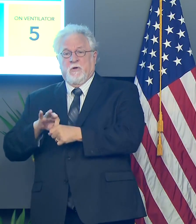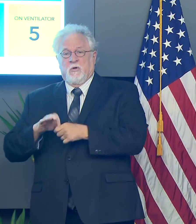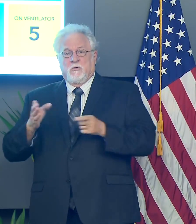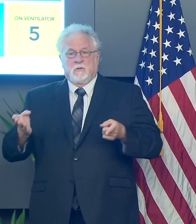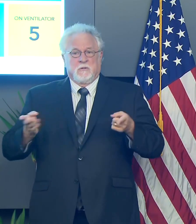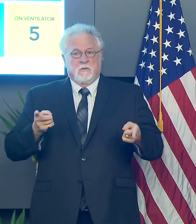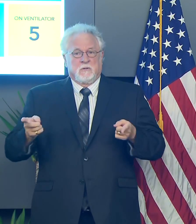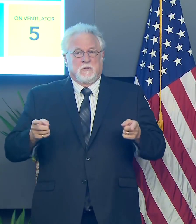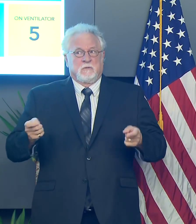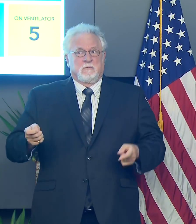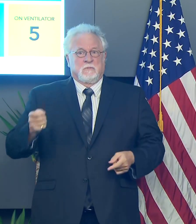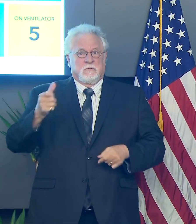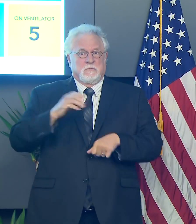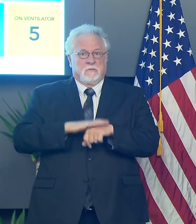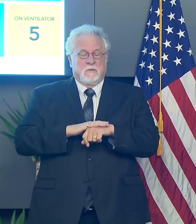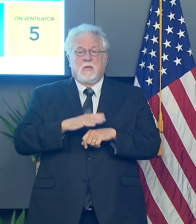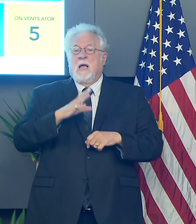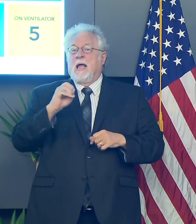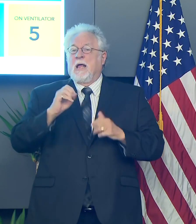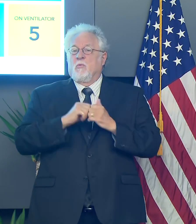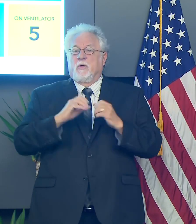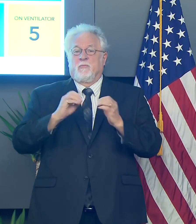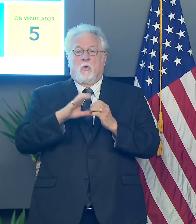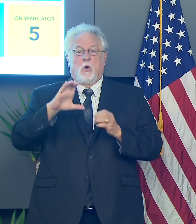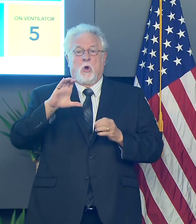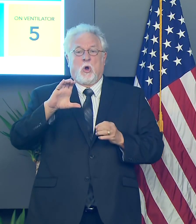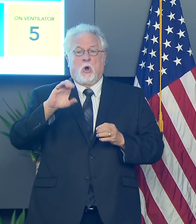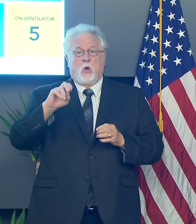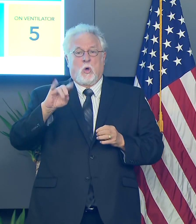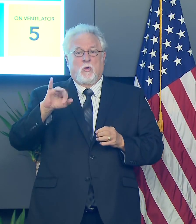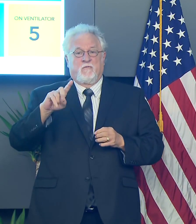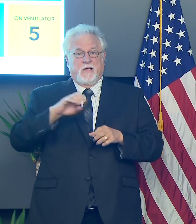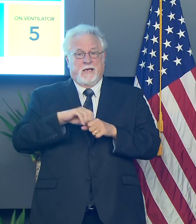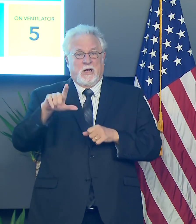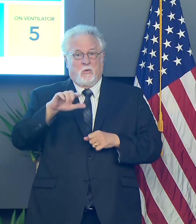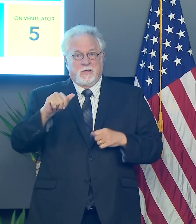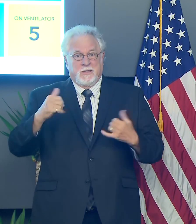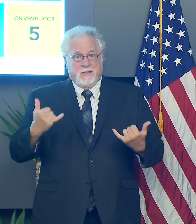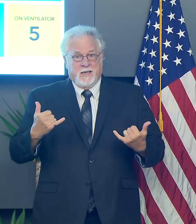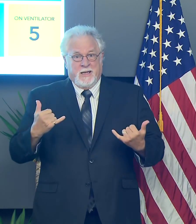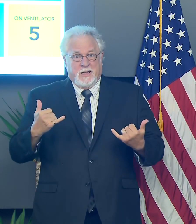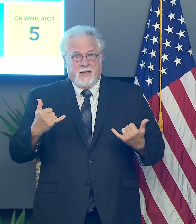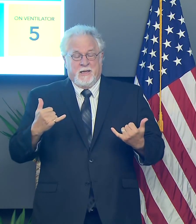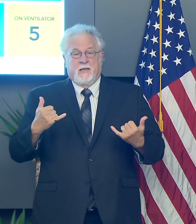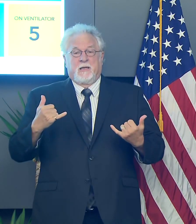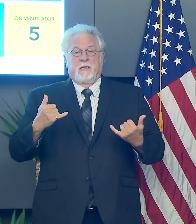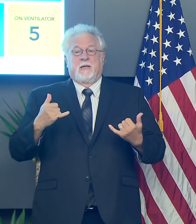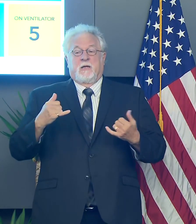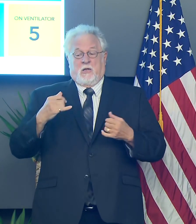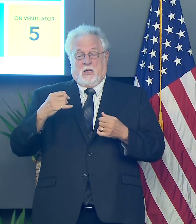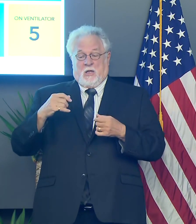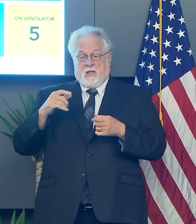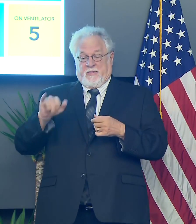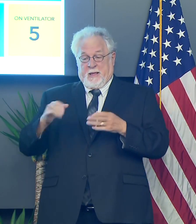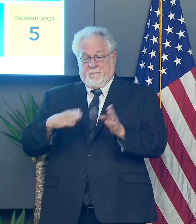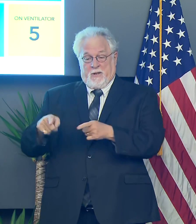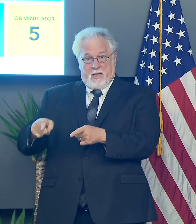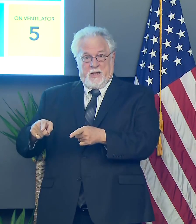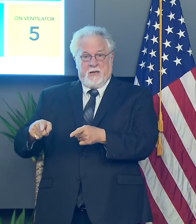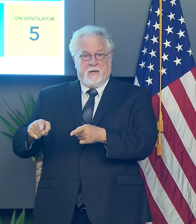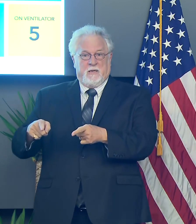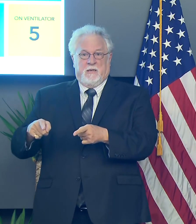on the other. And with more COVID, uh, in Louisiana today than when we came up with a plan for those elections, I'm not